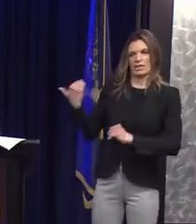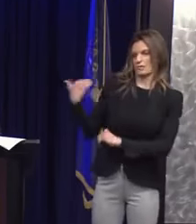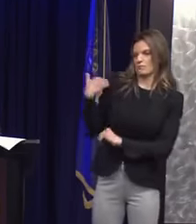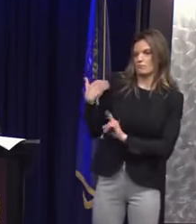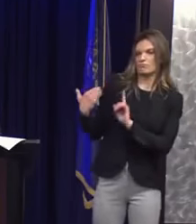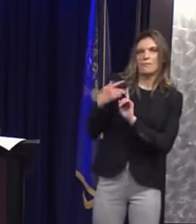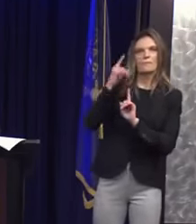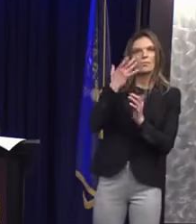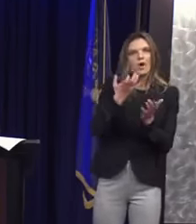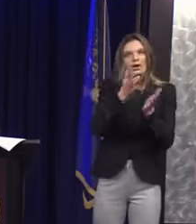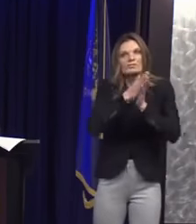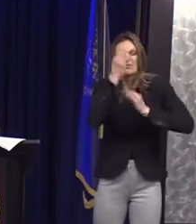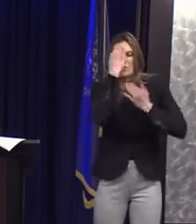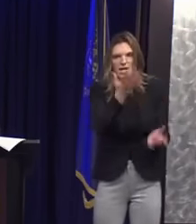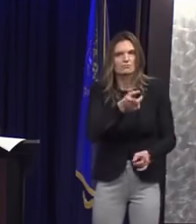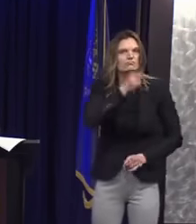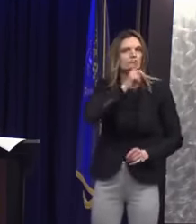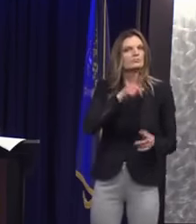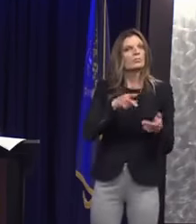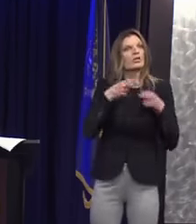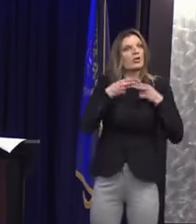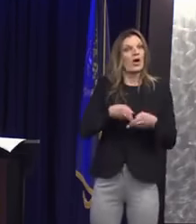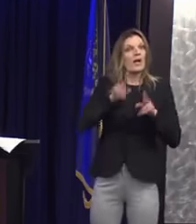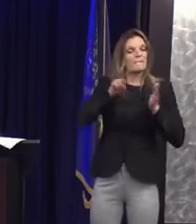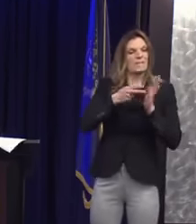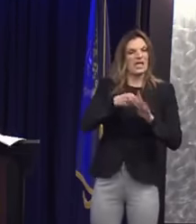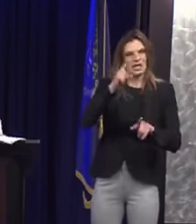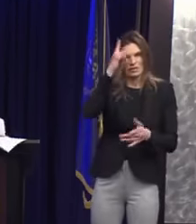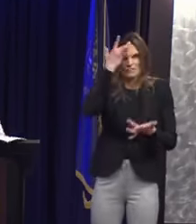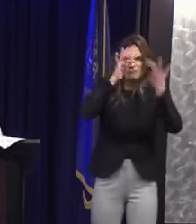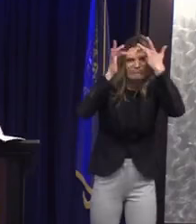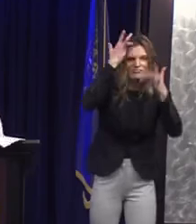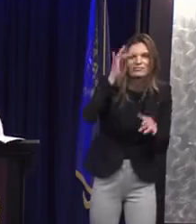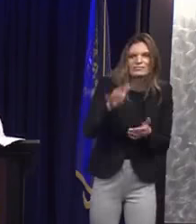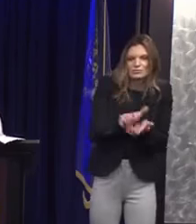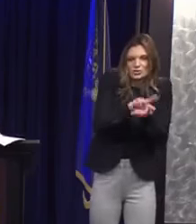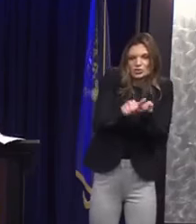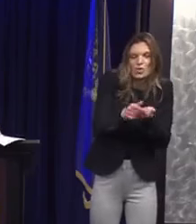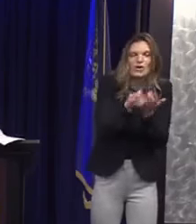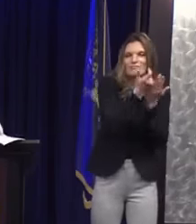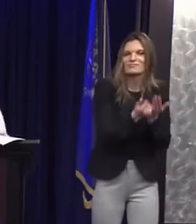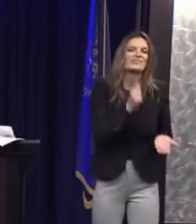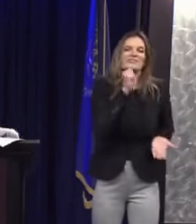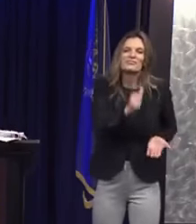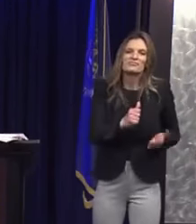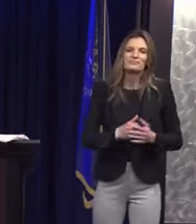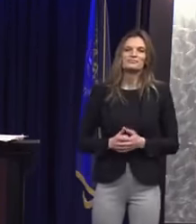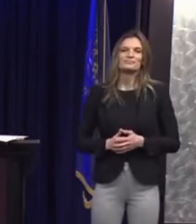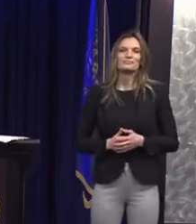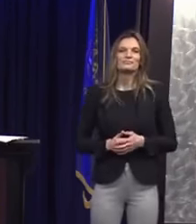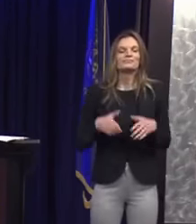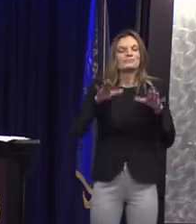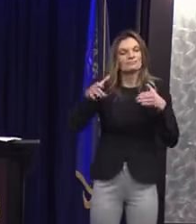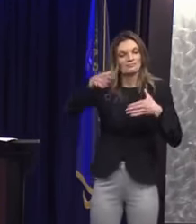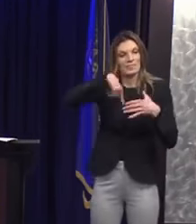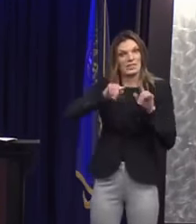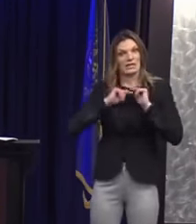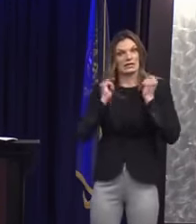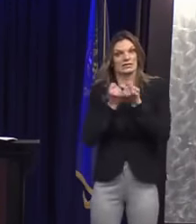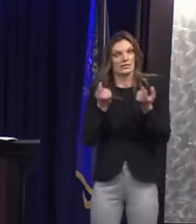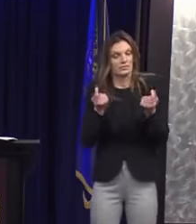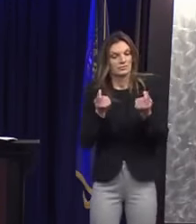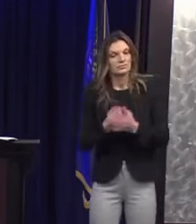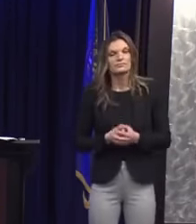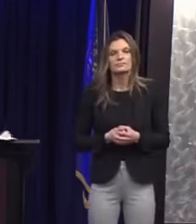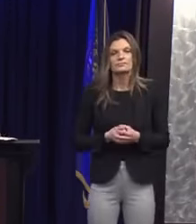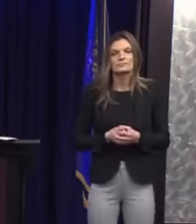So there could be no destruction of that evidence. Finally, my team considered the charge of